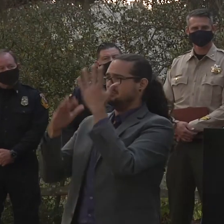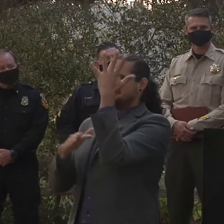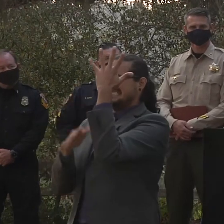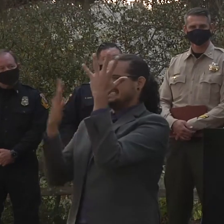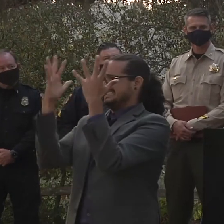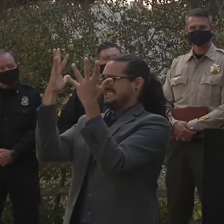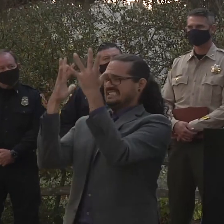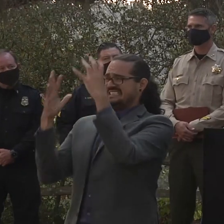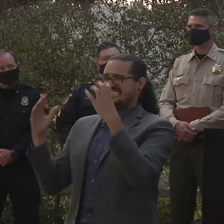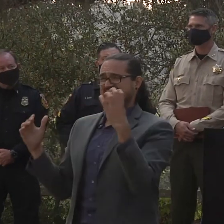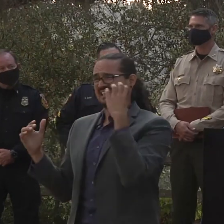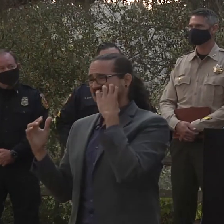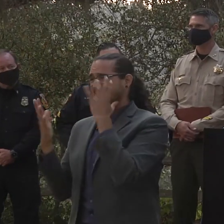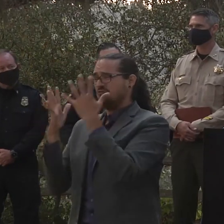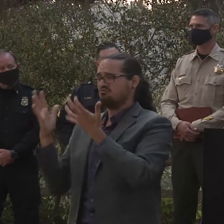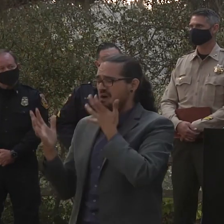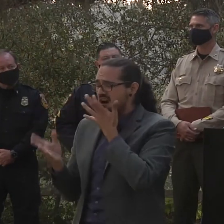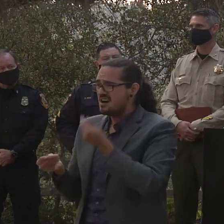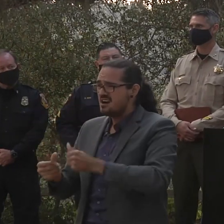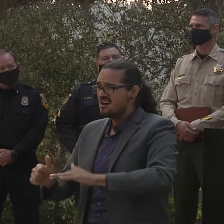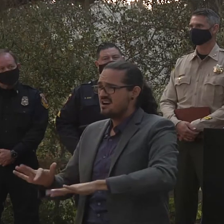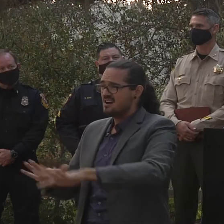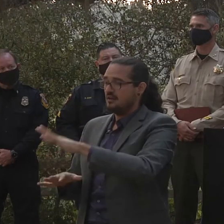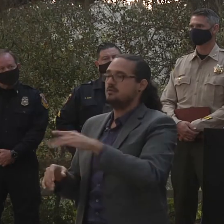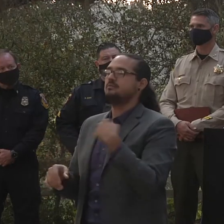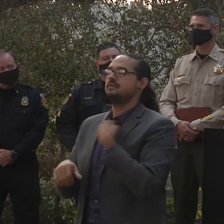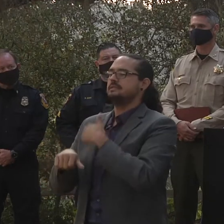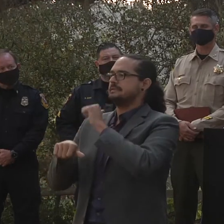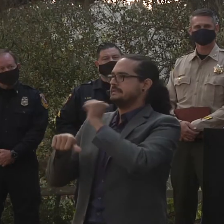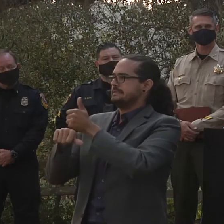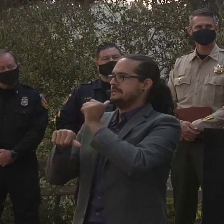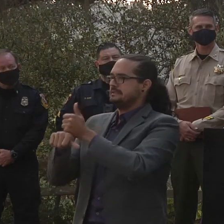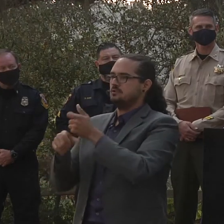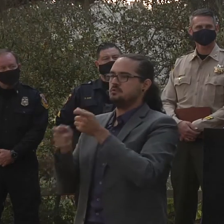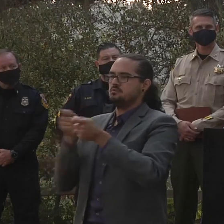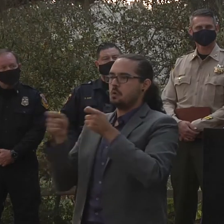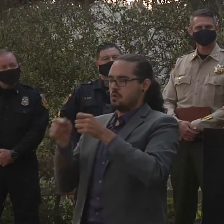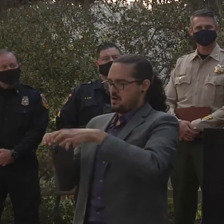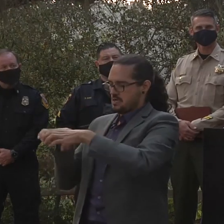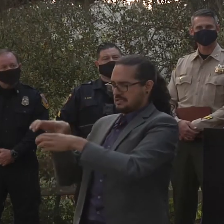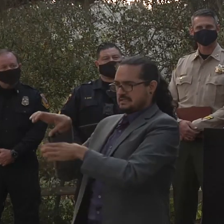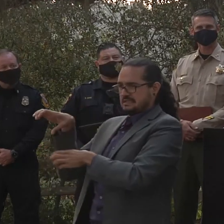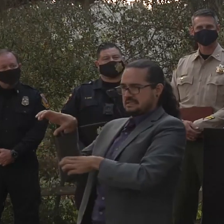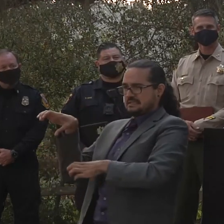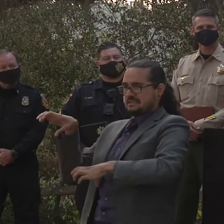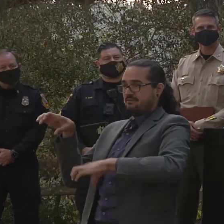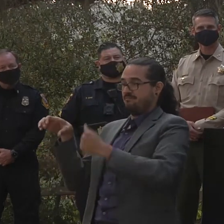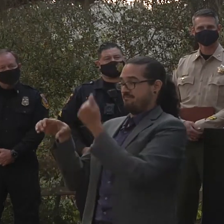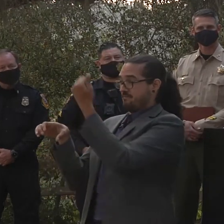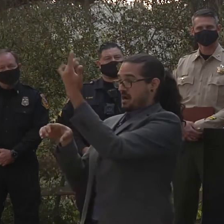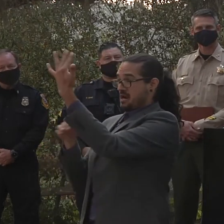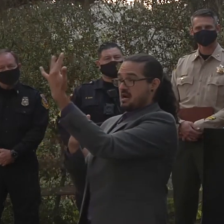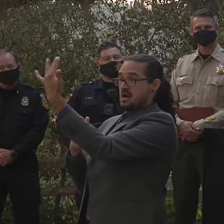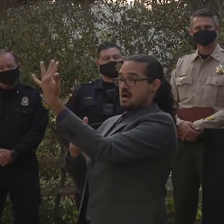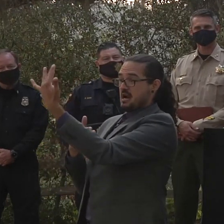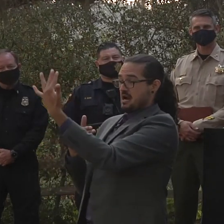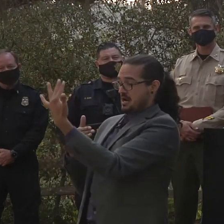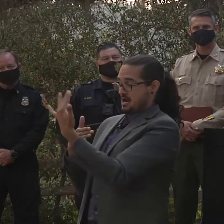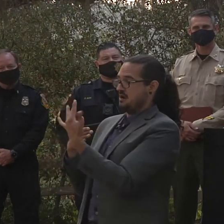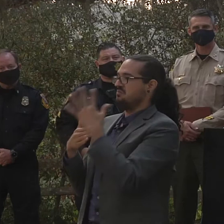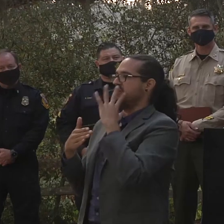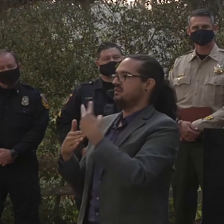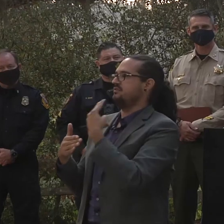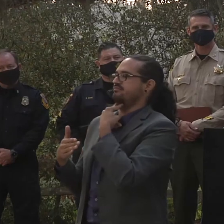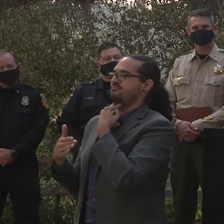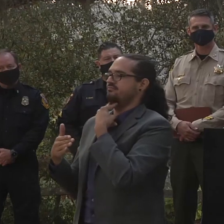our control lines and to let the fire slowly work its way down to those control lines uh and and then we can extinguish it um